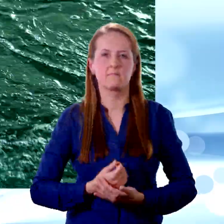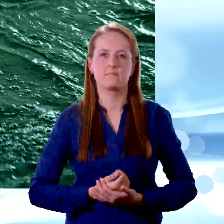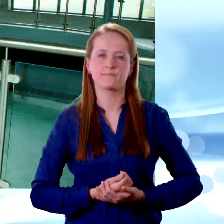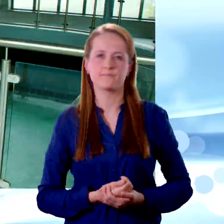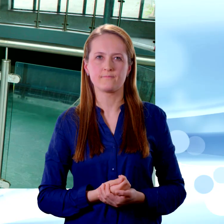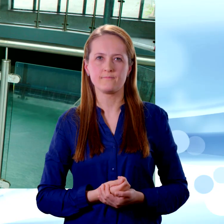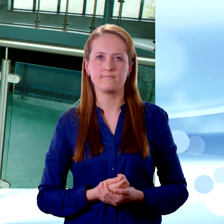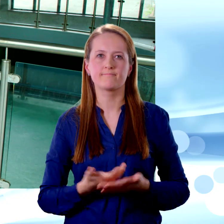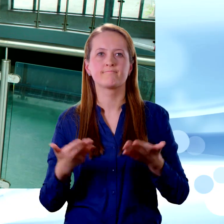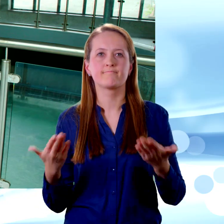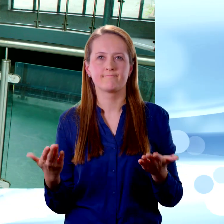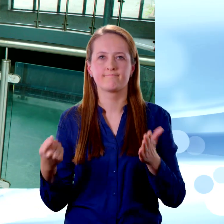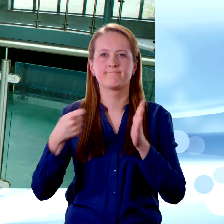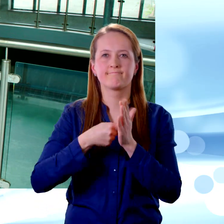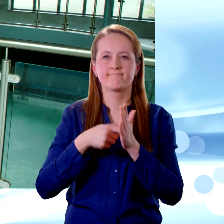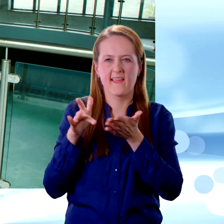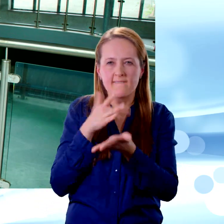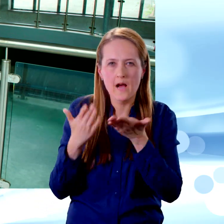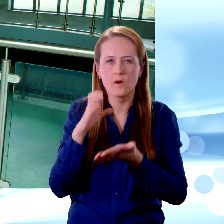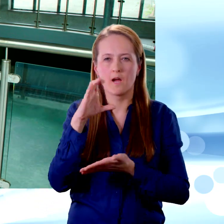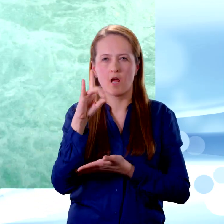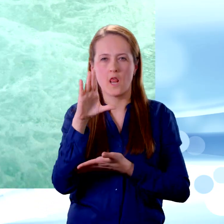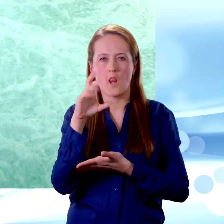So it has to be disinfected using a chemical called chlorine.